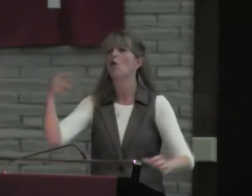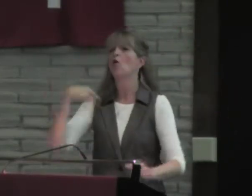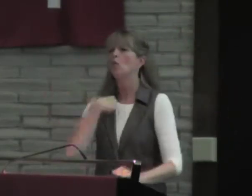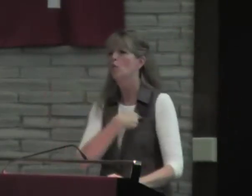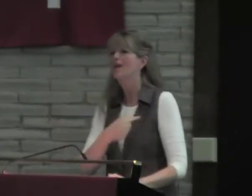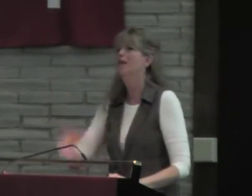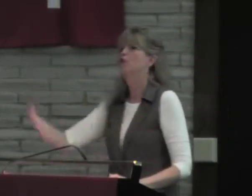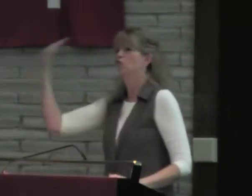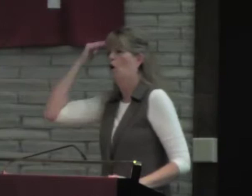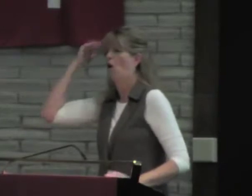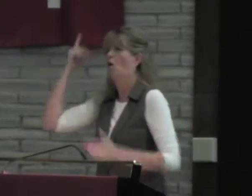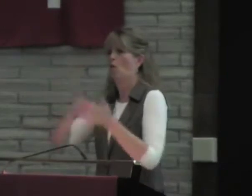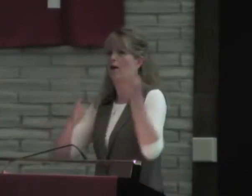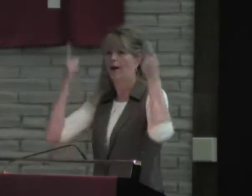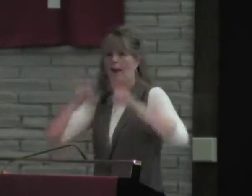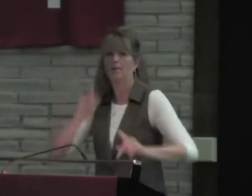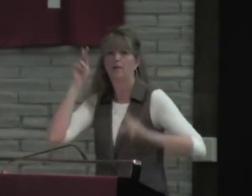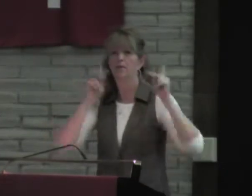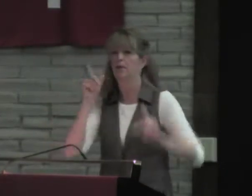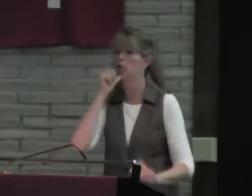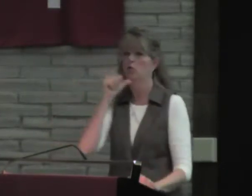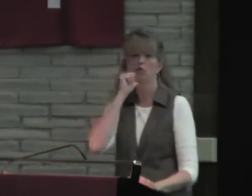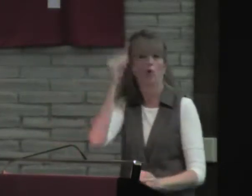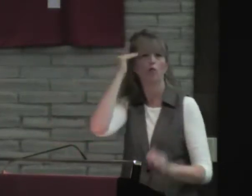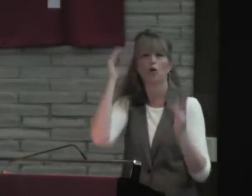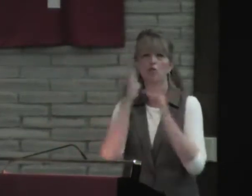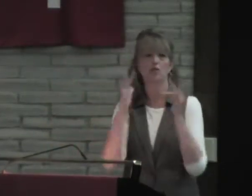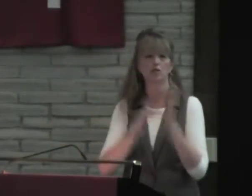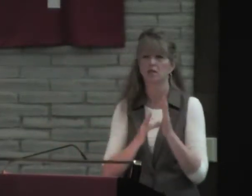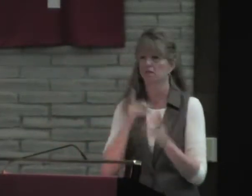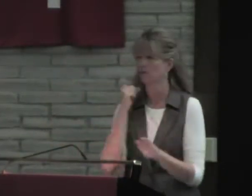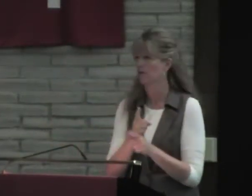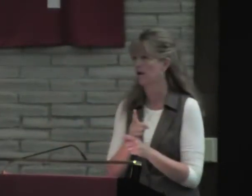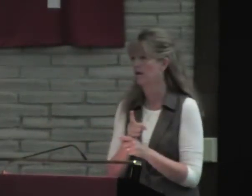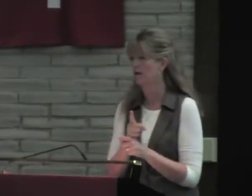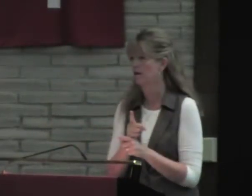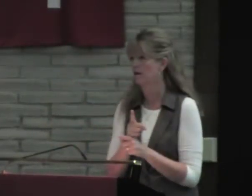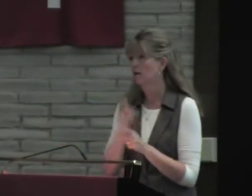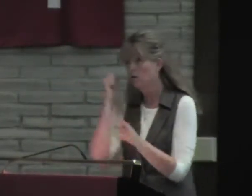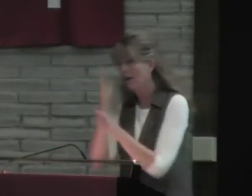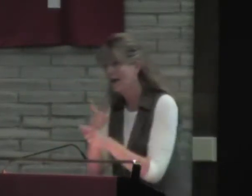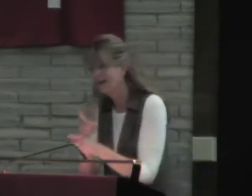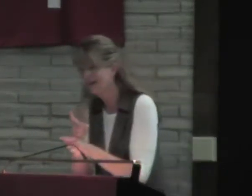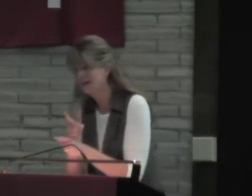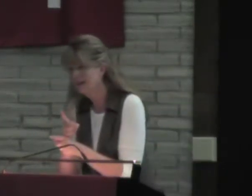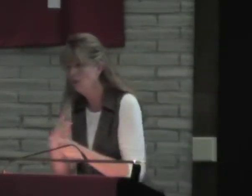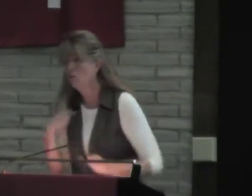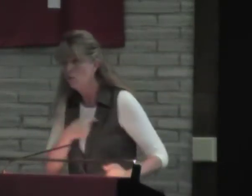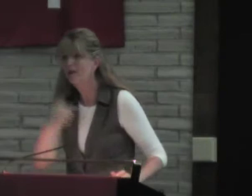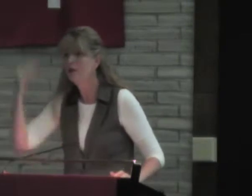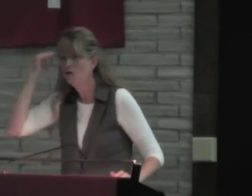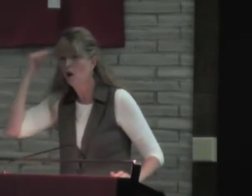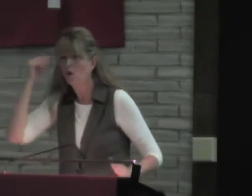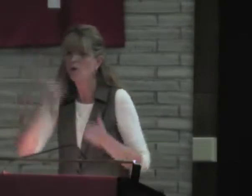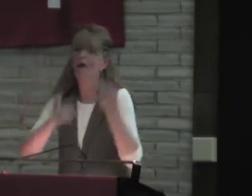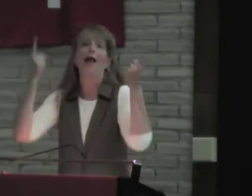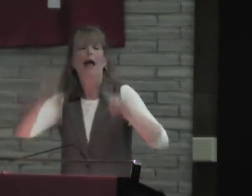judgments. We know what happens to people who don't know Jesus, right? Right? We know